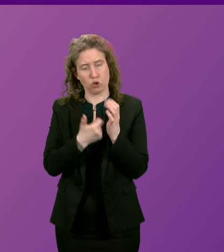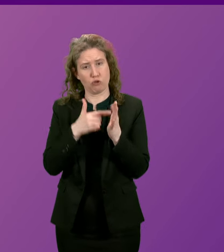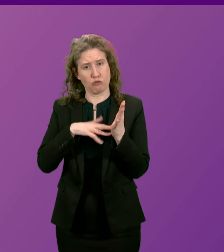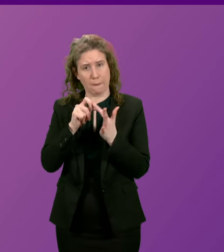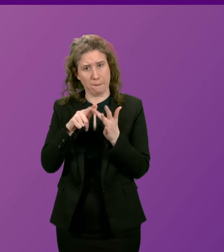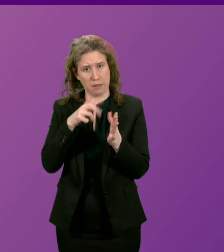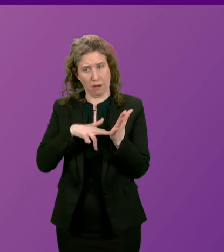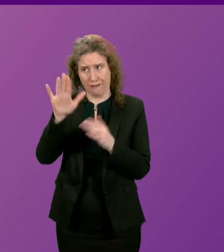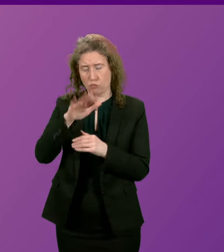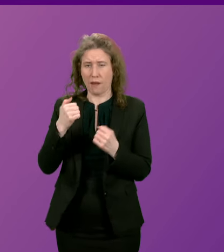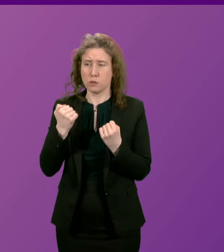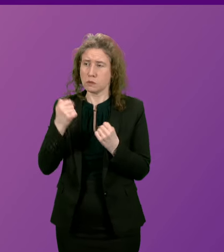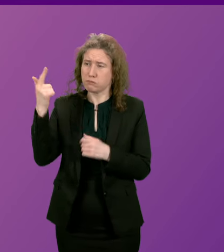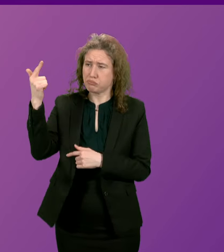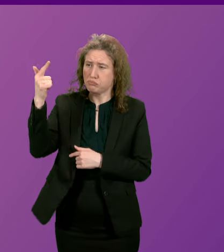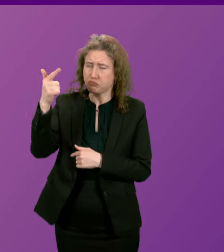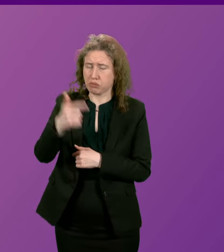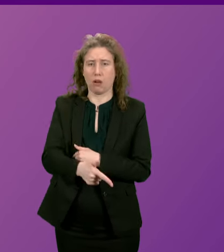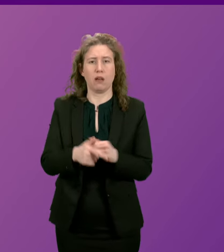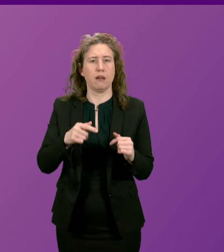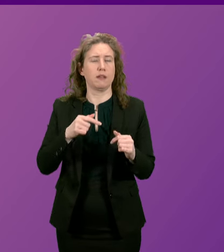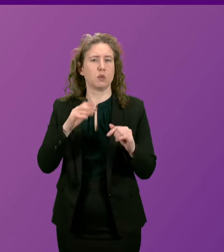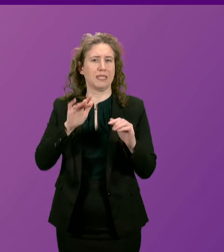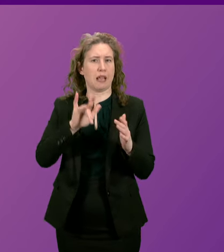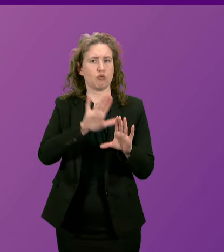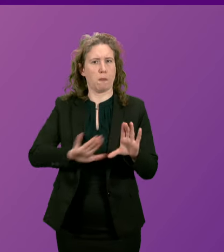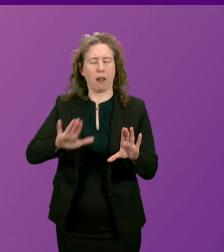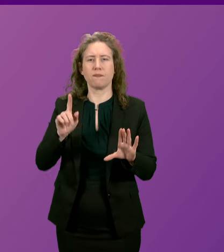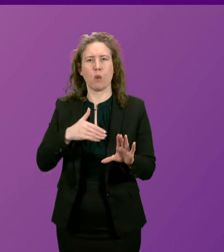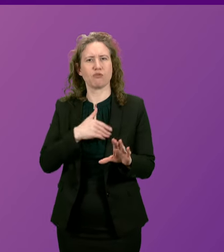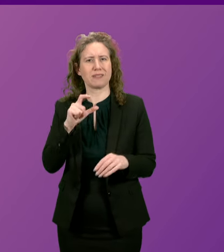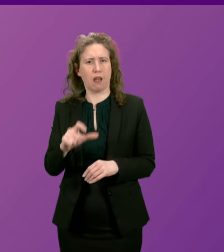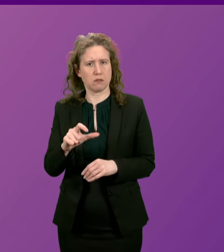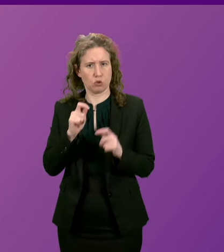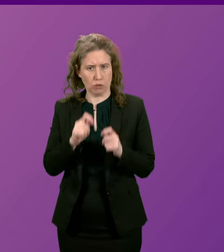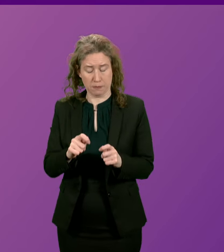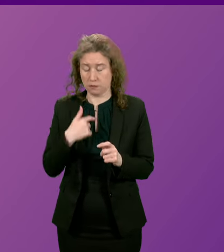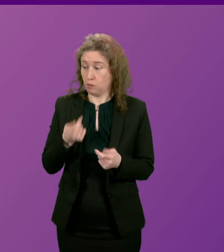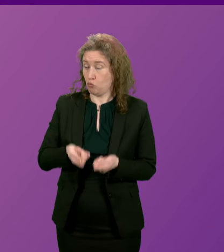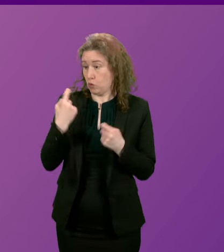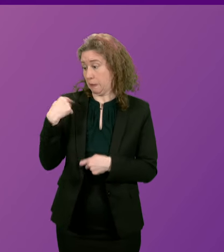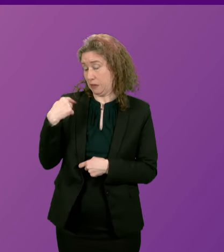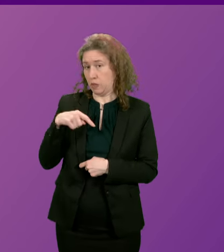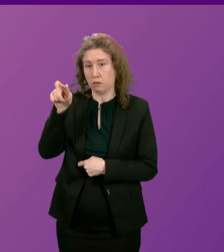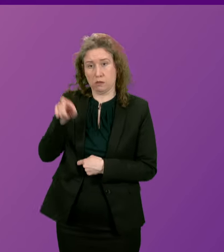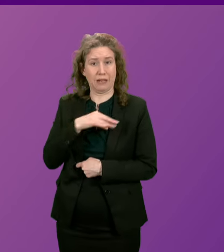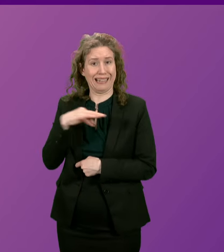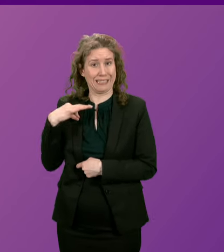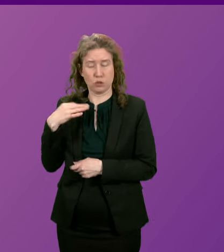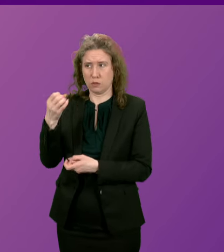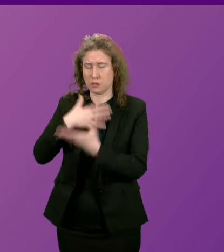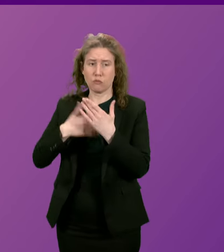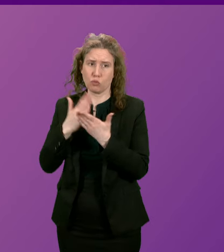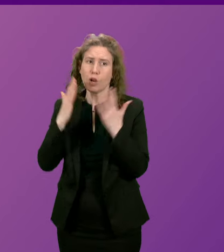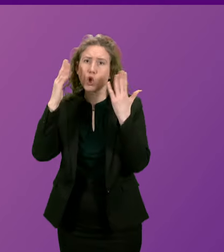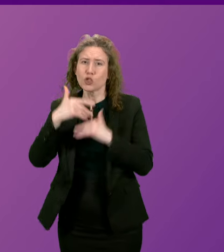traveling hundreds of miles to the central belt for vital breast cancer treatment i was alerted to this this issue this week by a clinician who's told me there are great